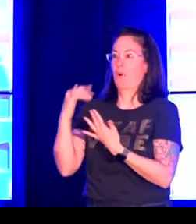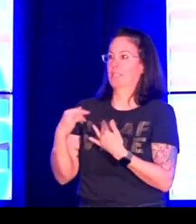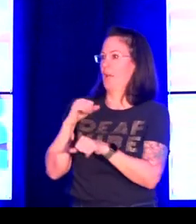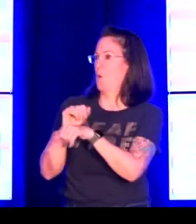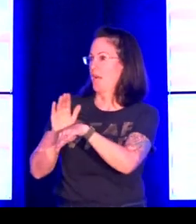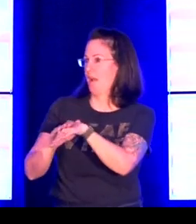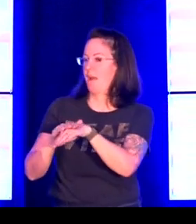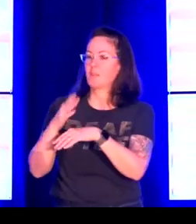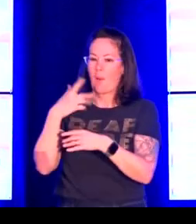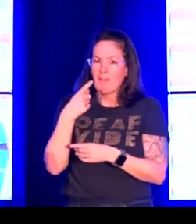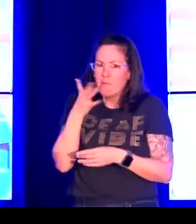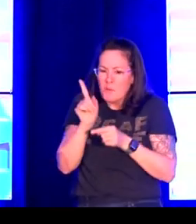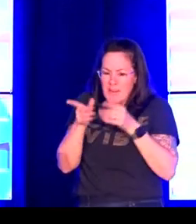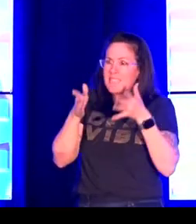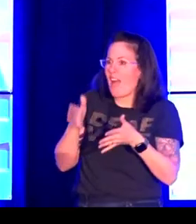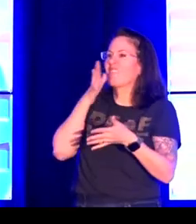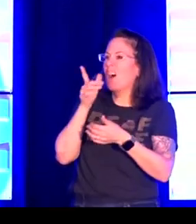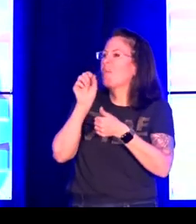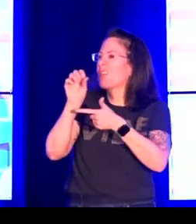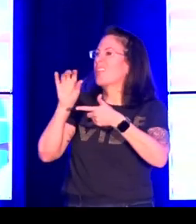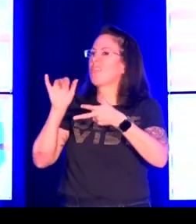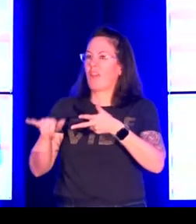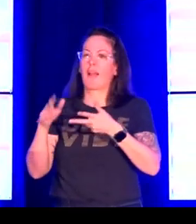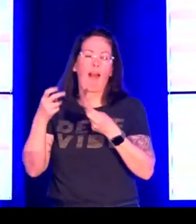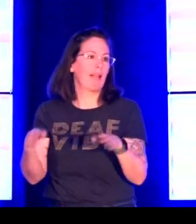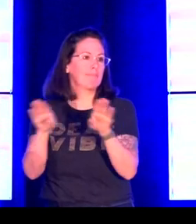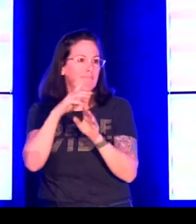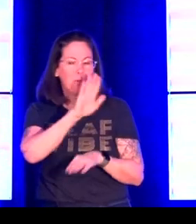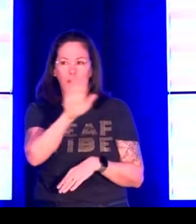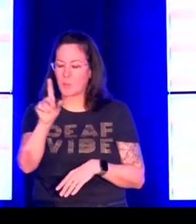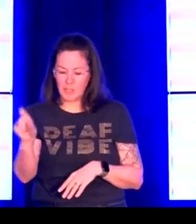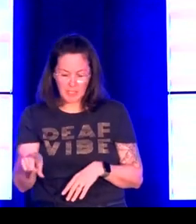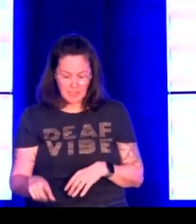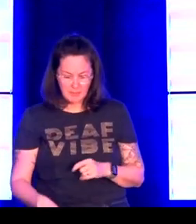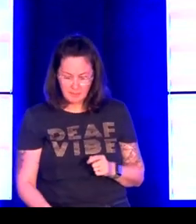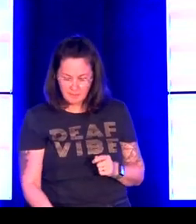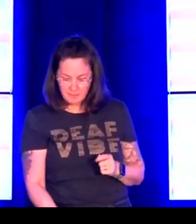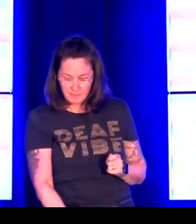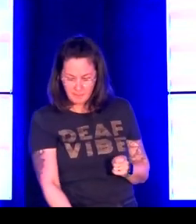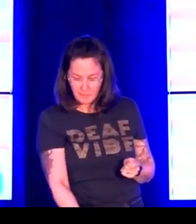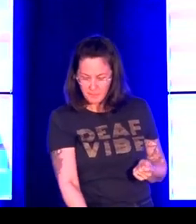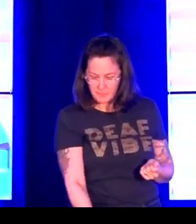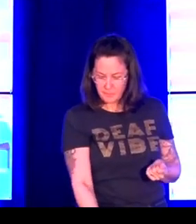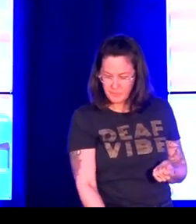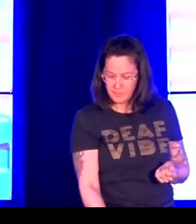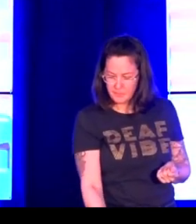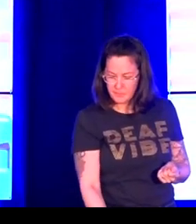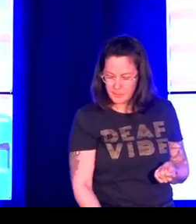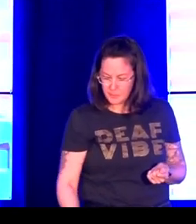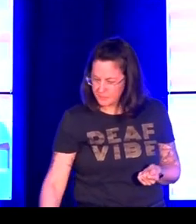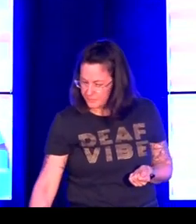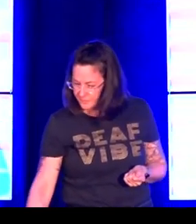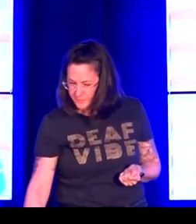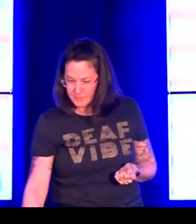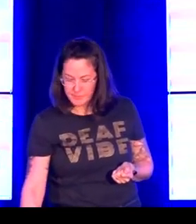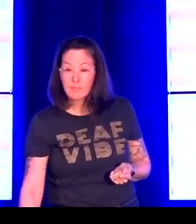this. I am also using Gouda principles for other projects that I'm working on. I'll mention those two briefly in the little bit